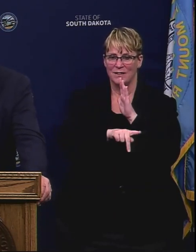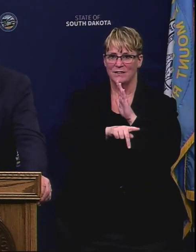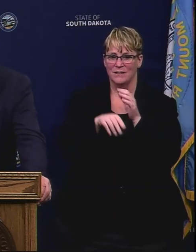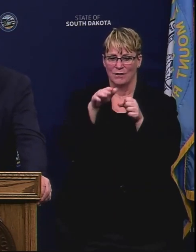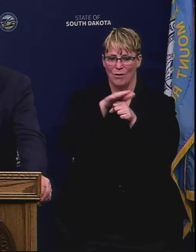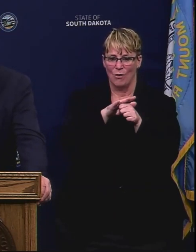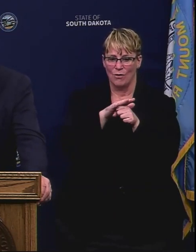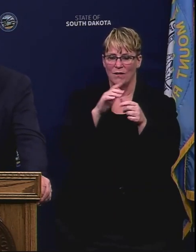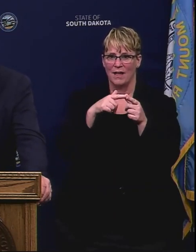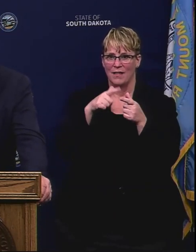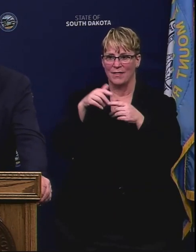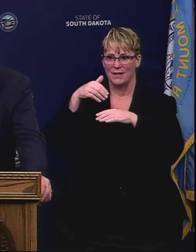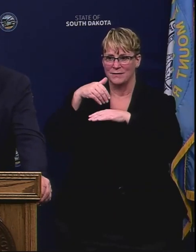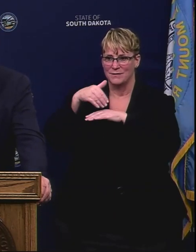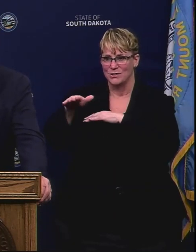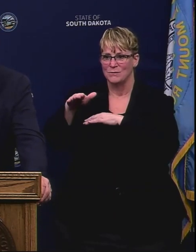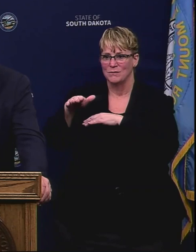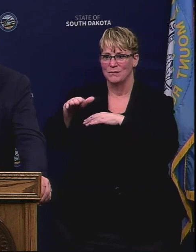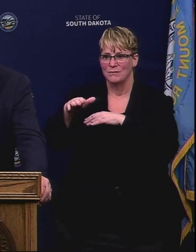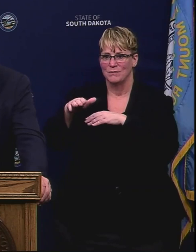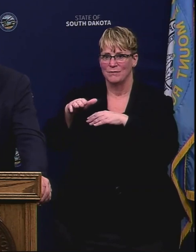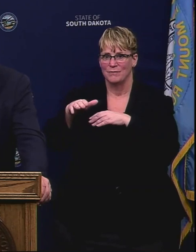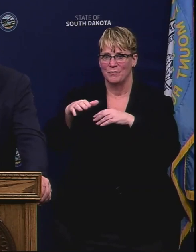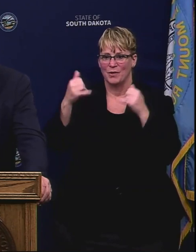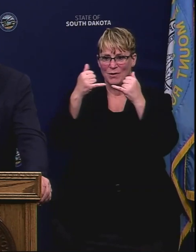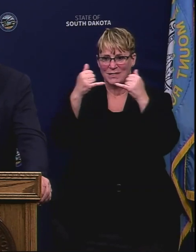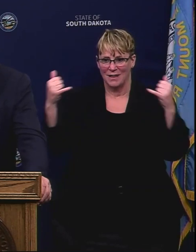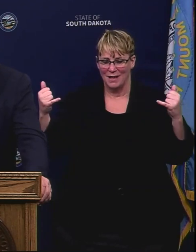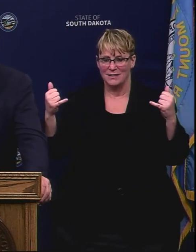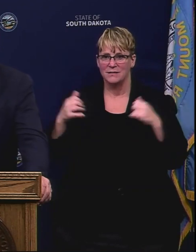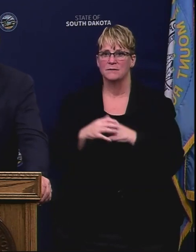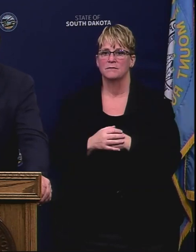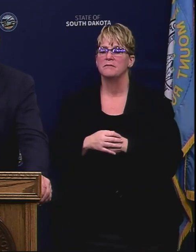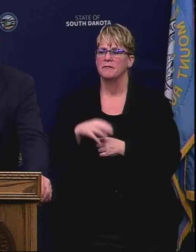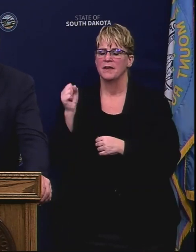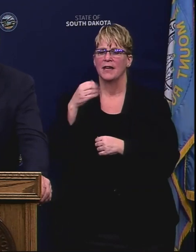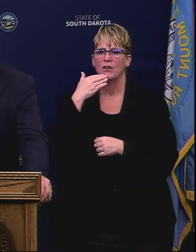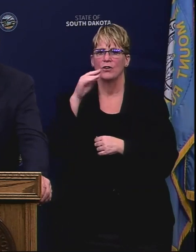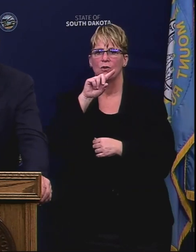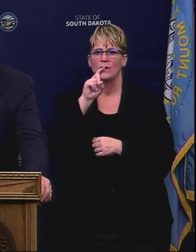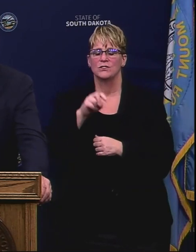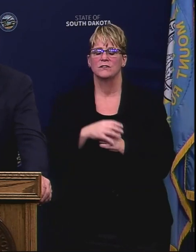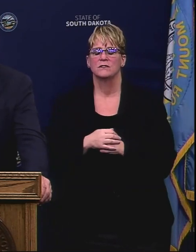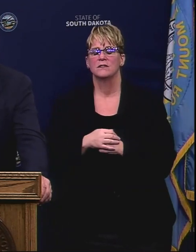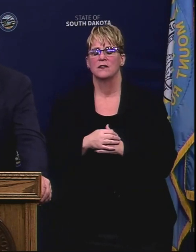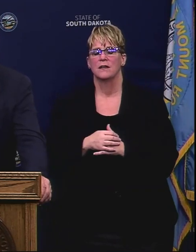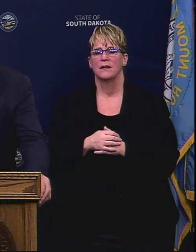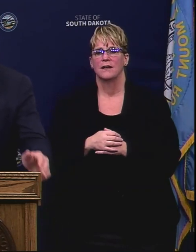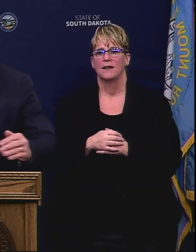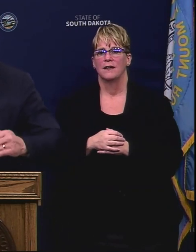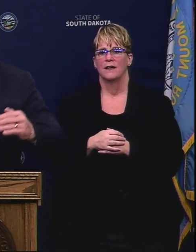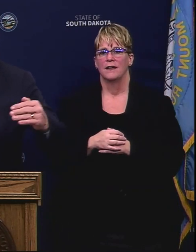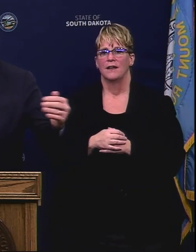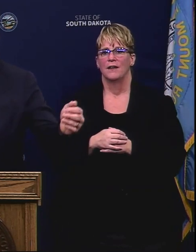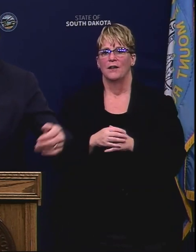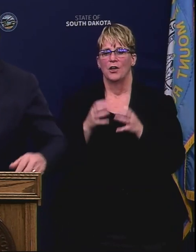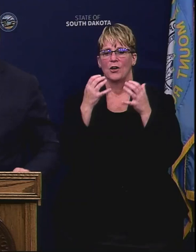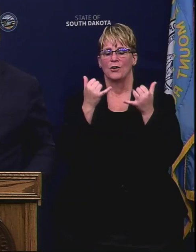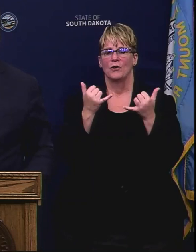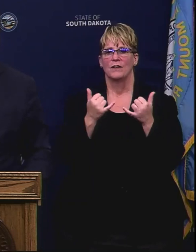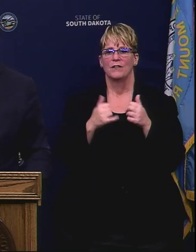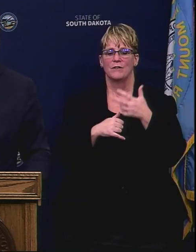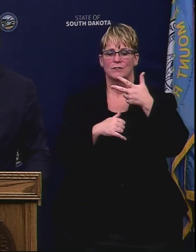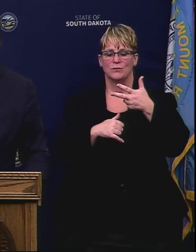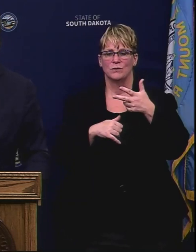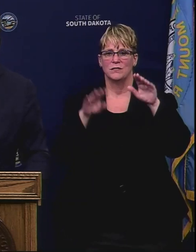cuts, you know, across state lines? If you could tell us a little bit more about that. Yeah, great question. Well, currently, you know, there are three tiers